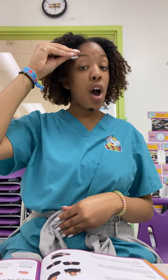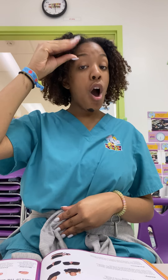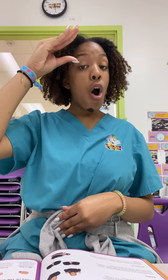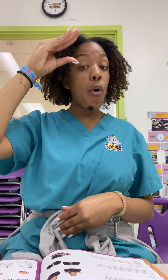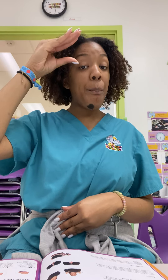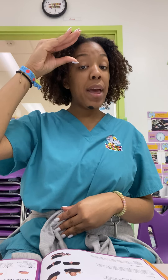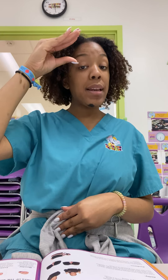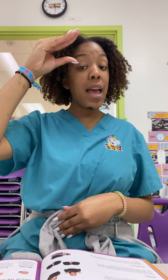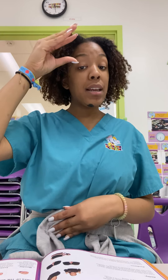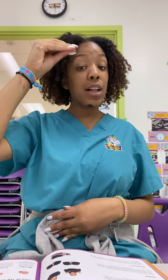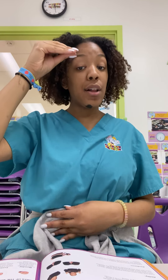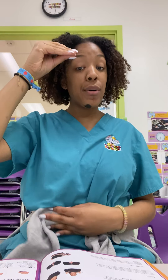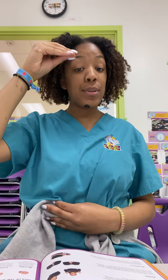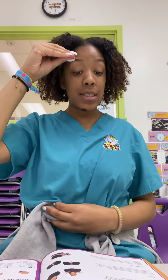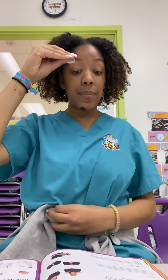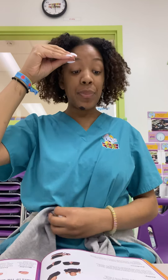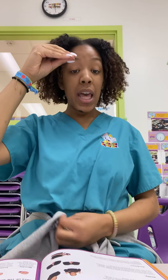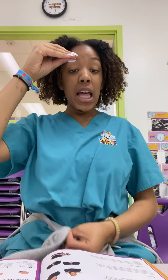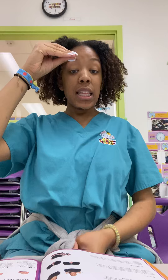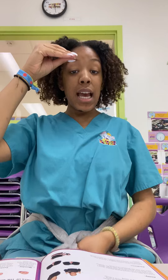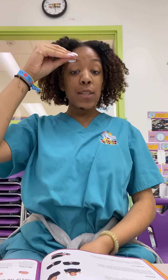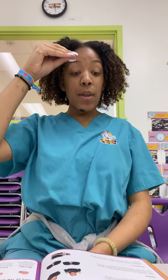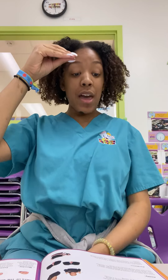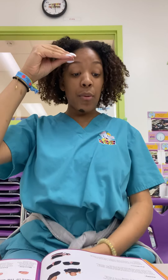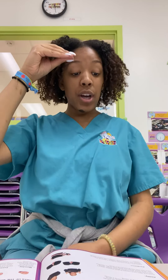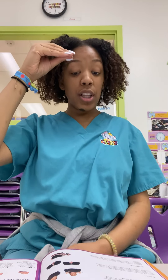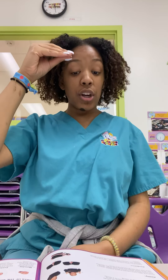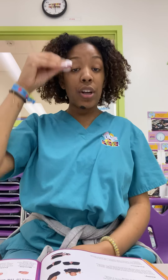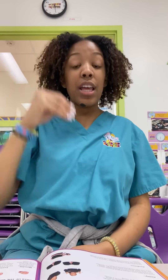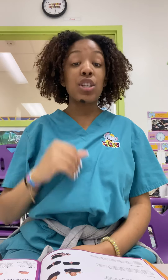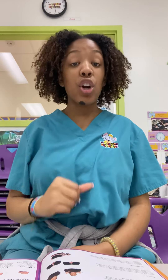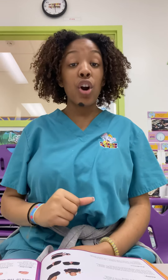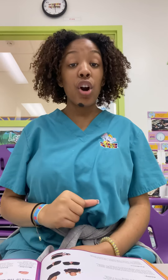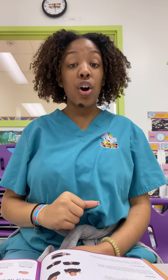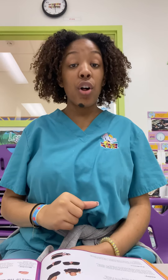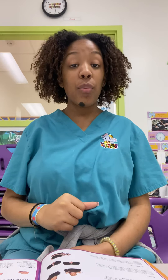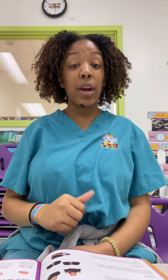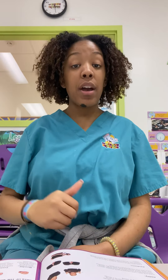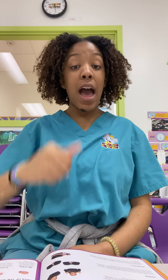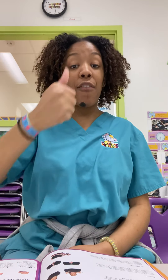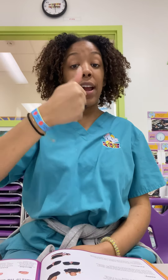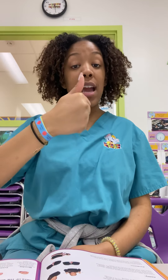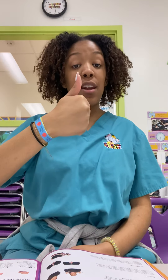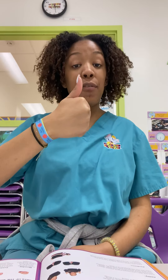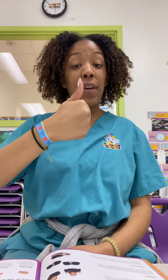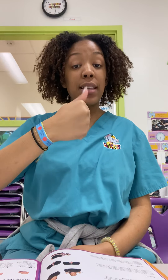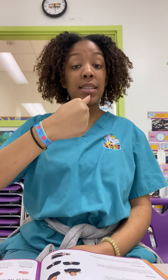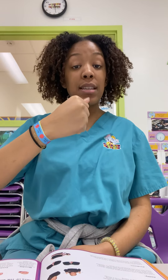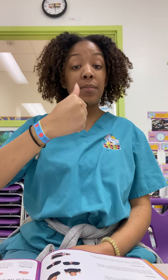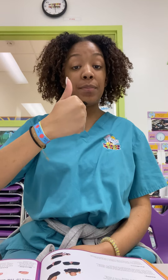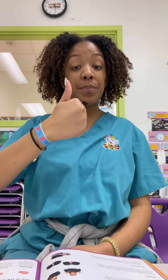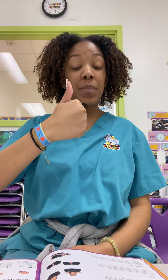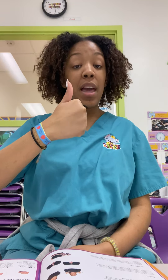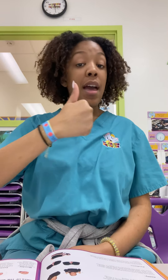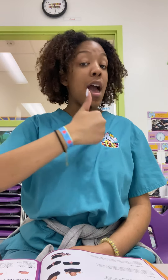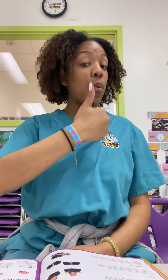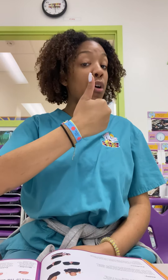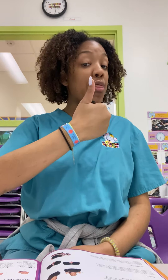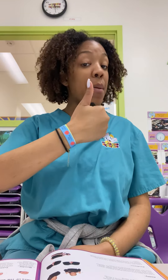open and close. The next one that we're gonna learn is girl. We're gonna have our hand in a fist with our thumb